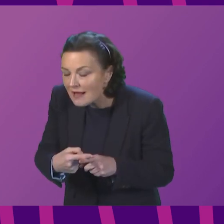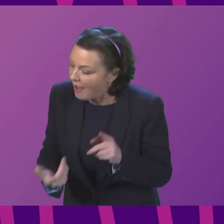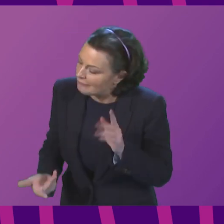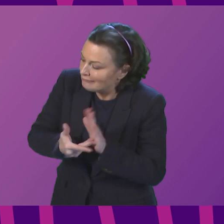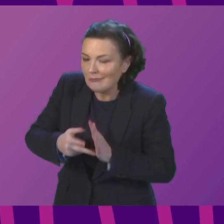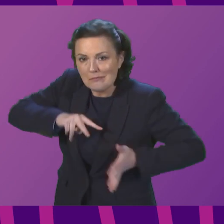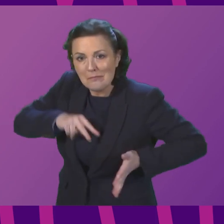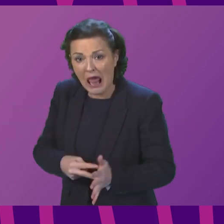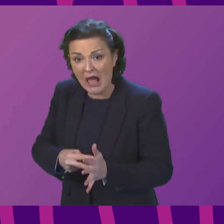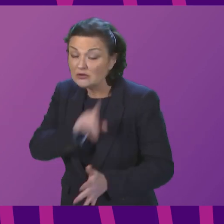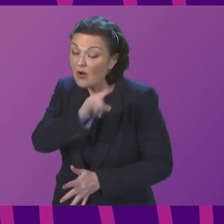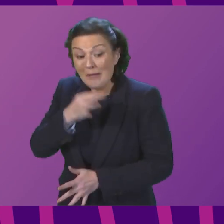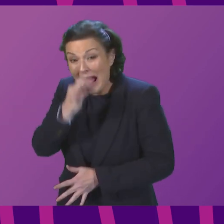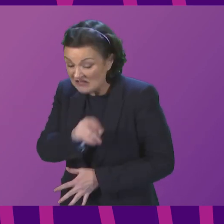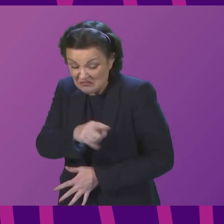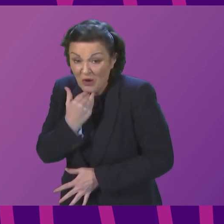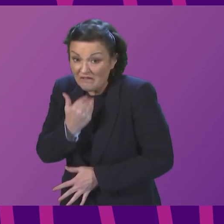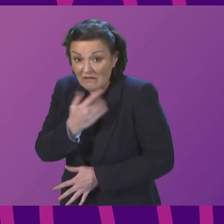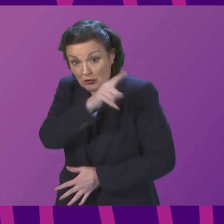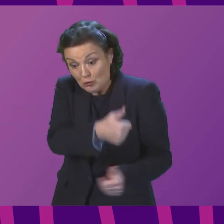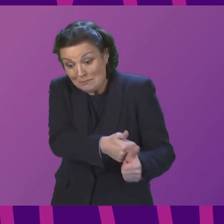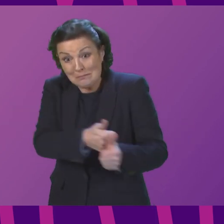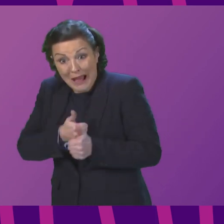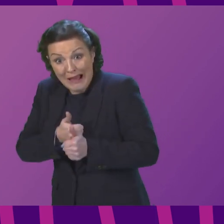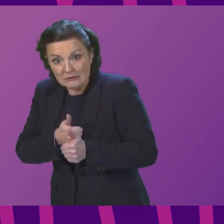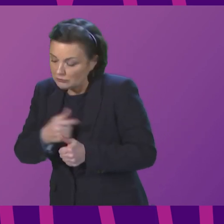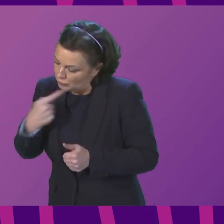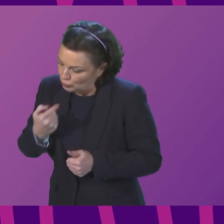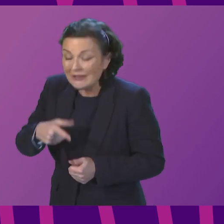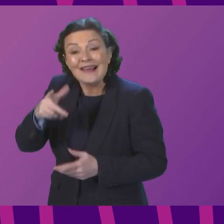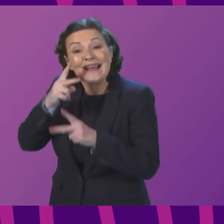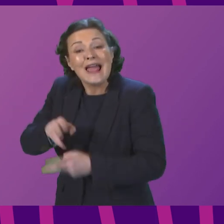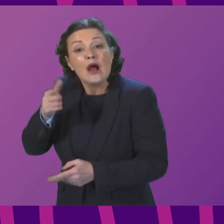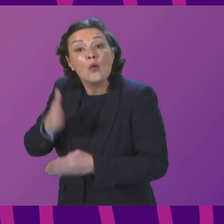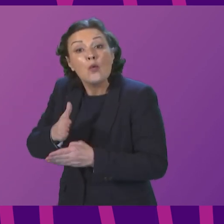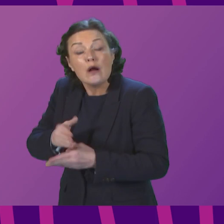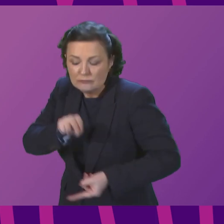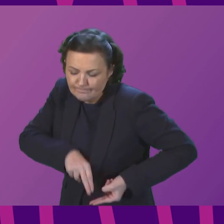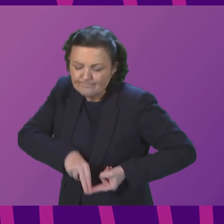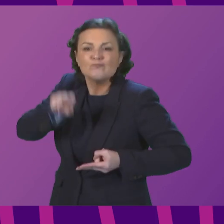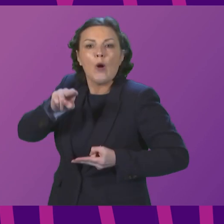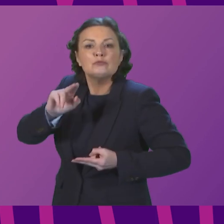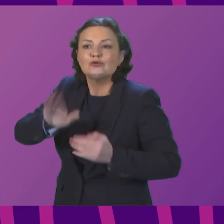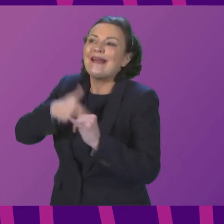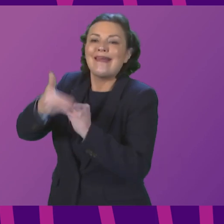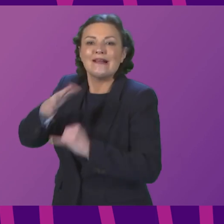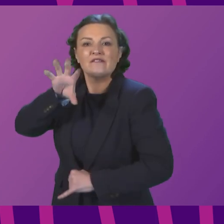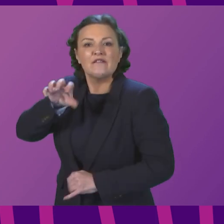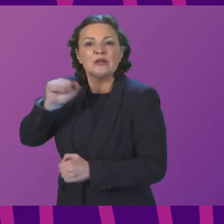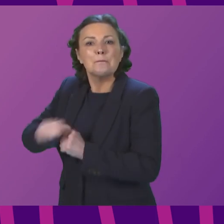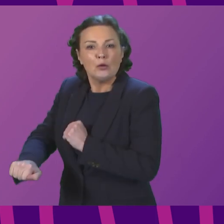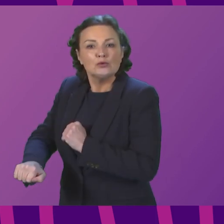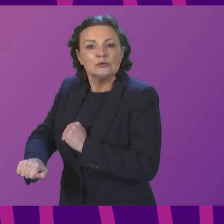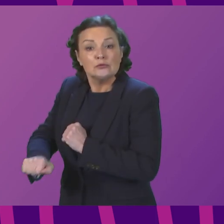for an immediate increase to £12 for care workers, rising to £15? First Minister. Well, firstly, we are taking